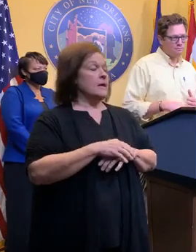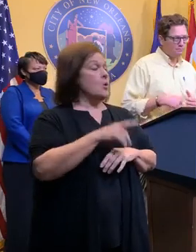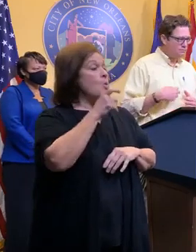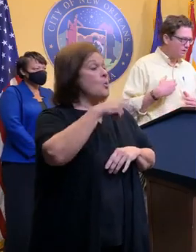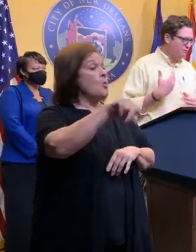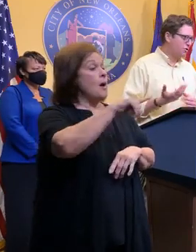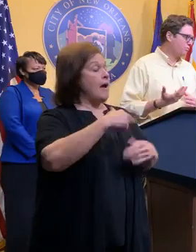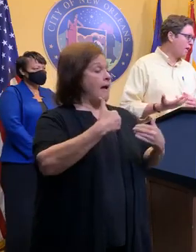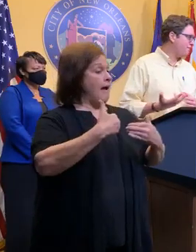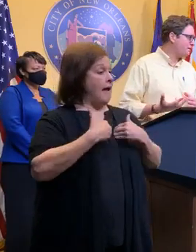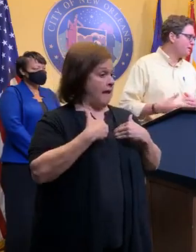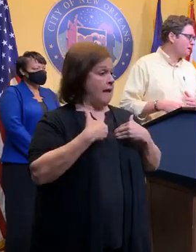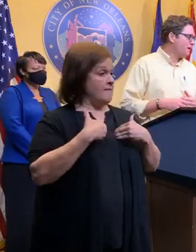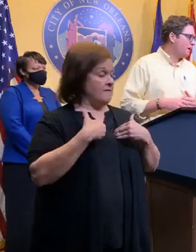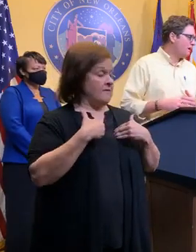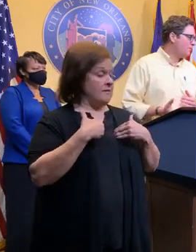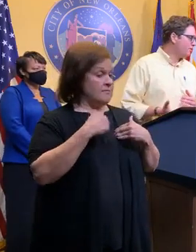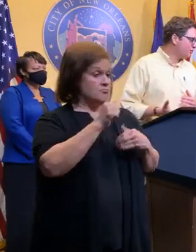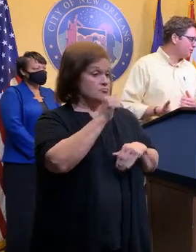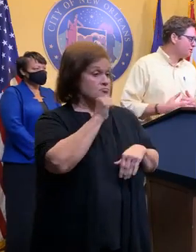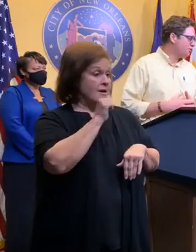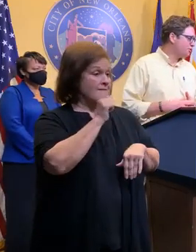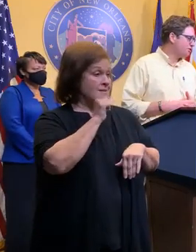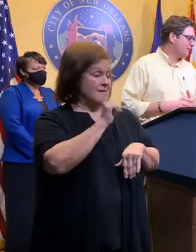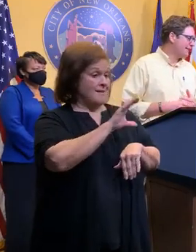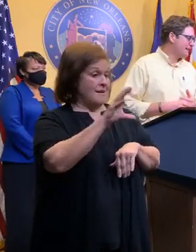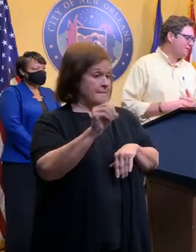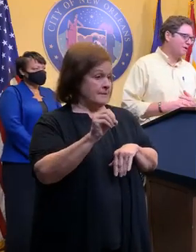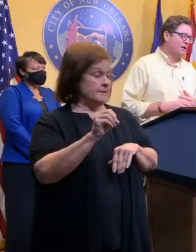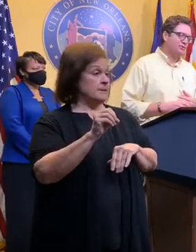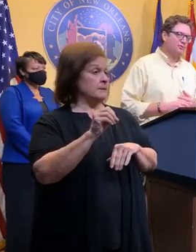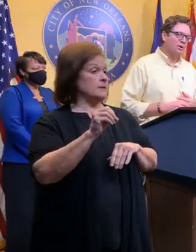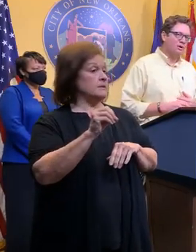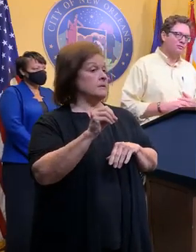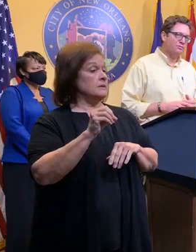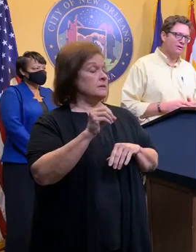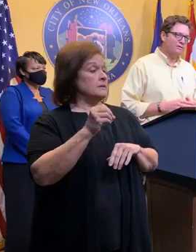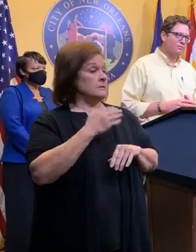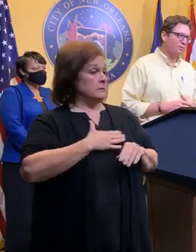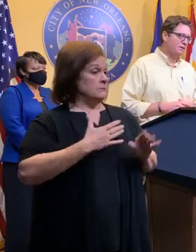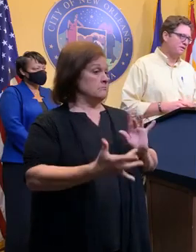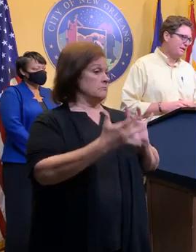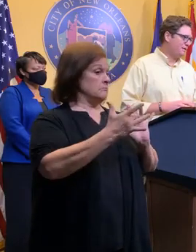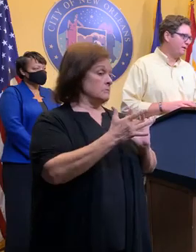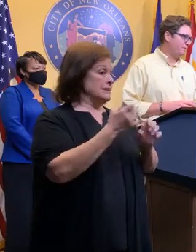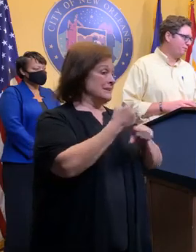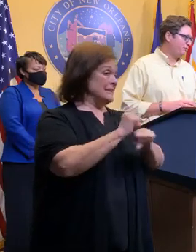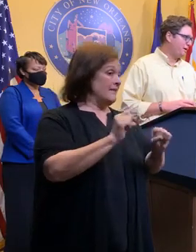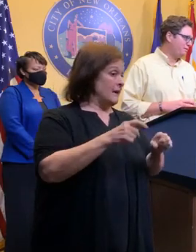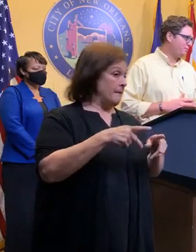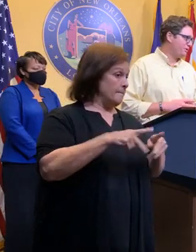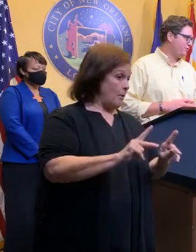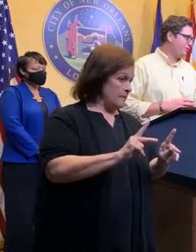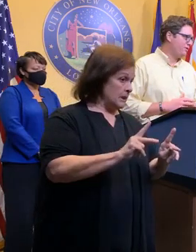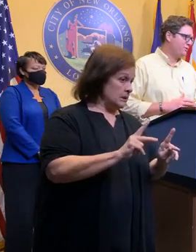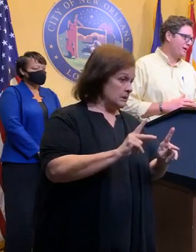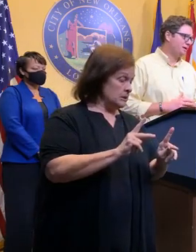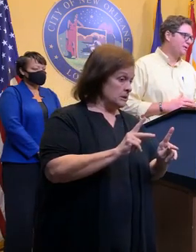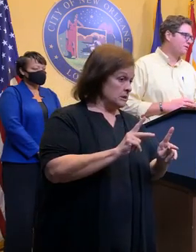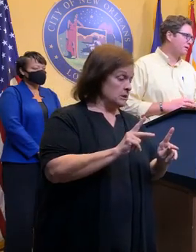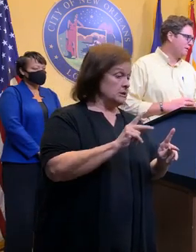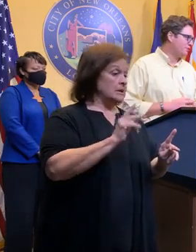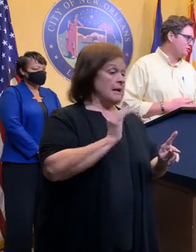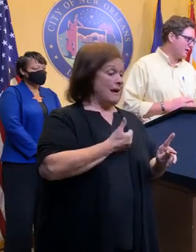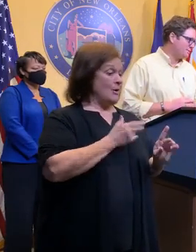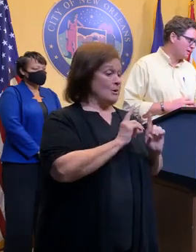permit. If you're a private builder, you should be getting a communication tomorrow from safety and permits saying clean up your site, but please don't